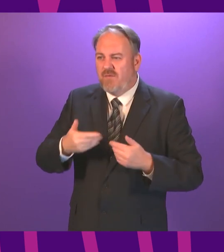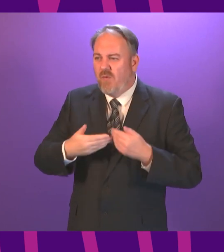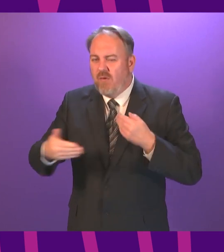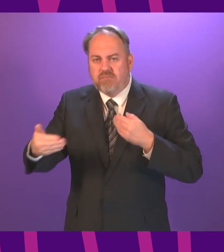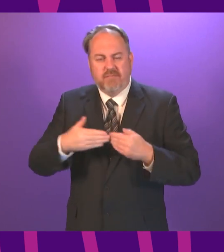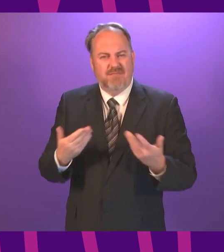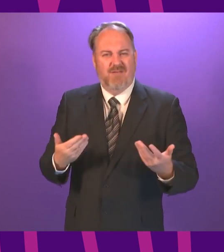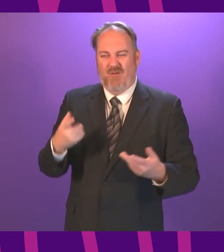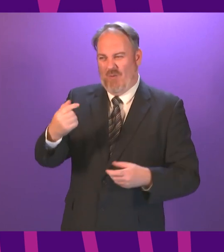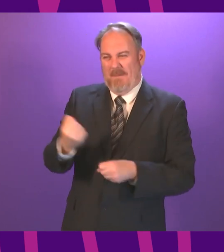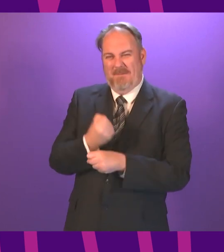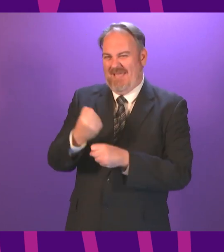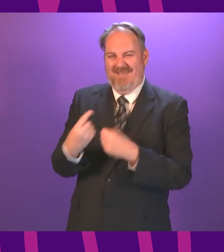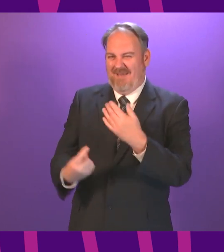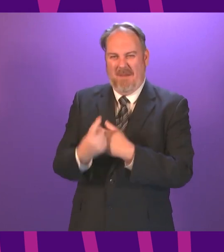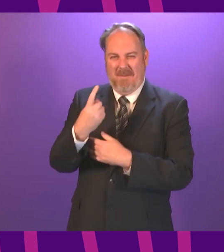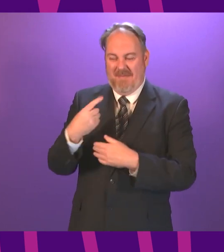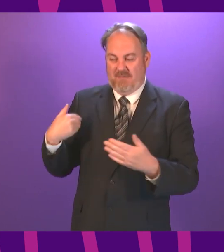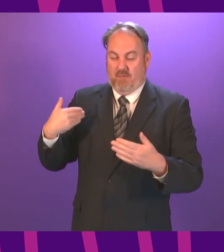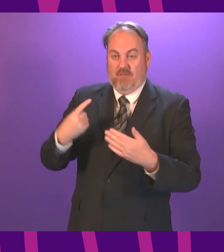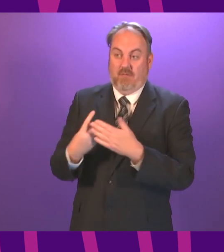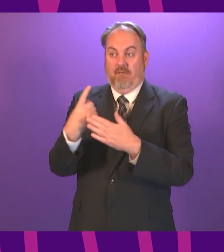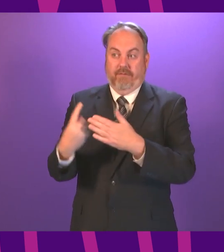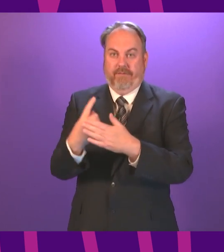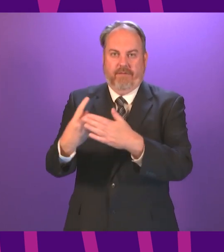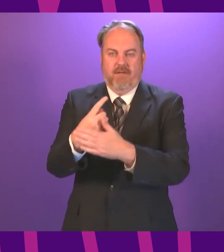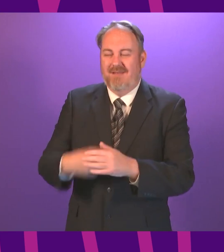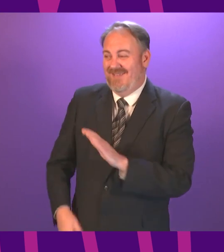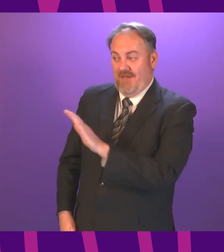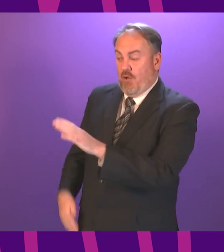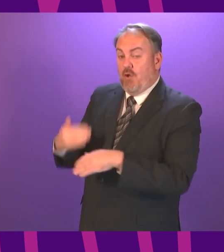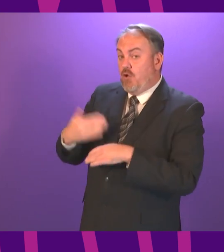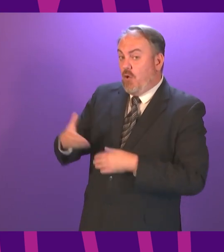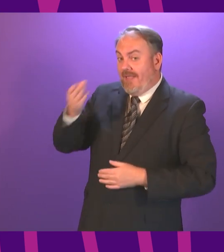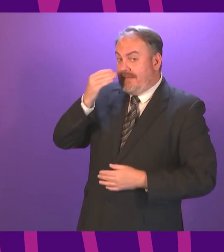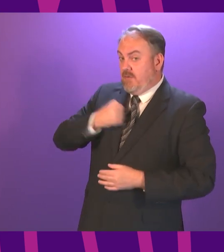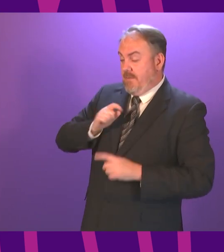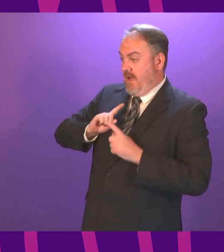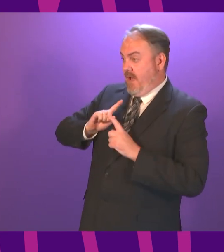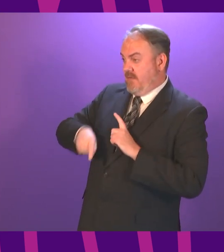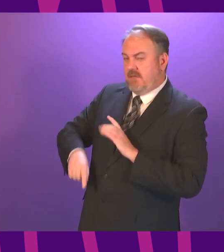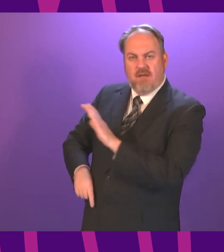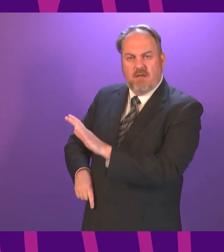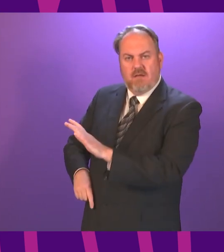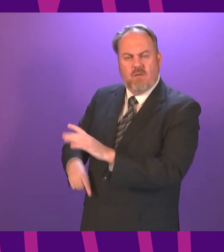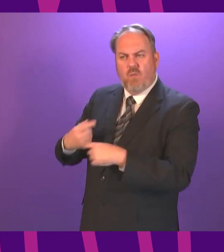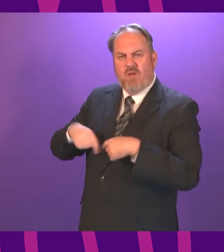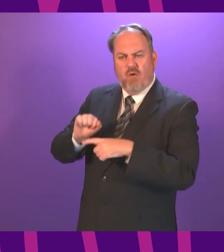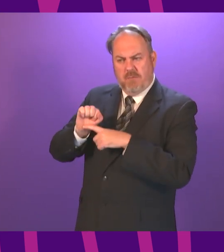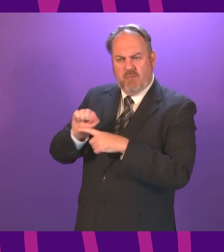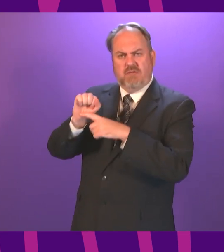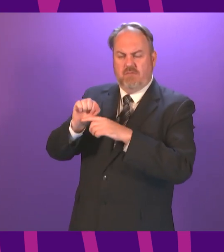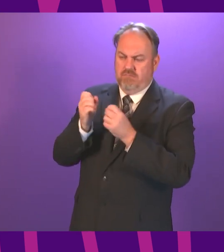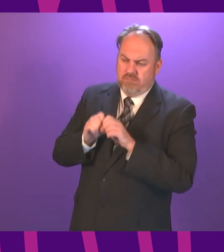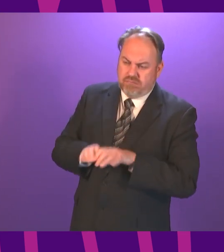Is the Government just making this up as it goes along? The Secretary? is clearly not listening to the answer before asking a second question. We are not pushing ahead. The status